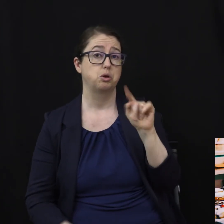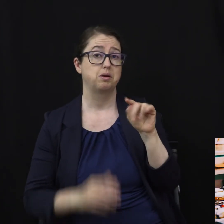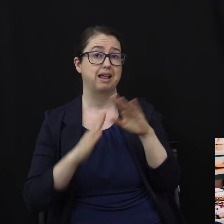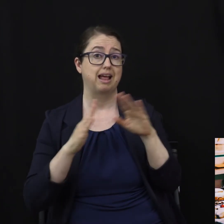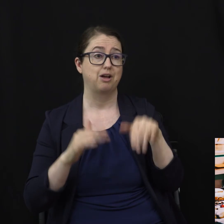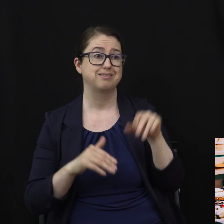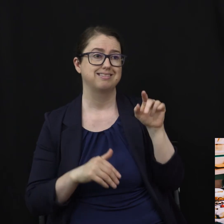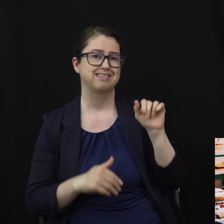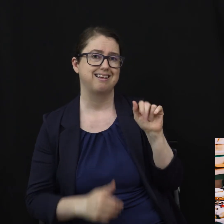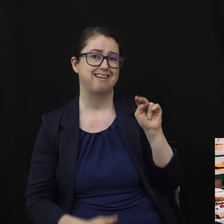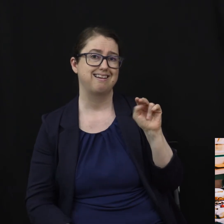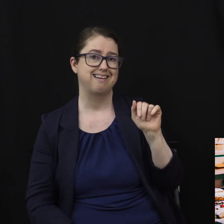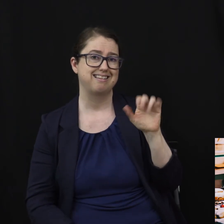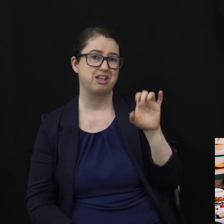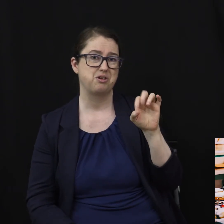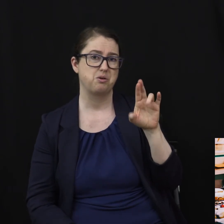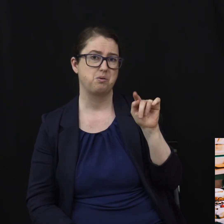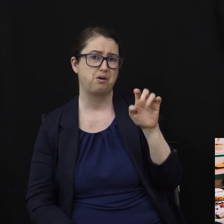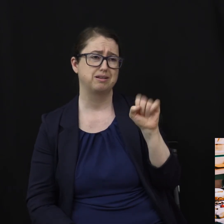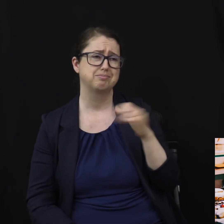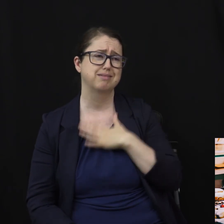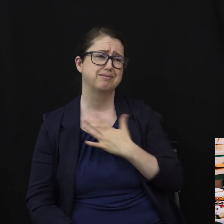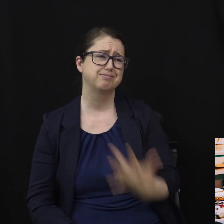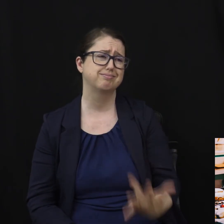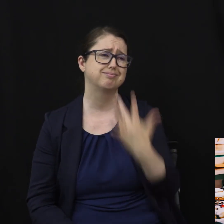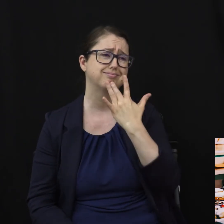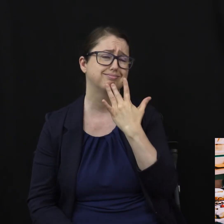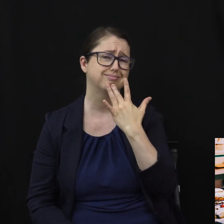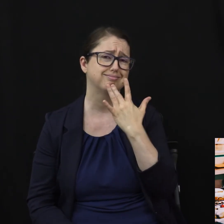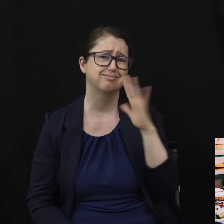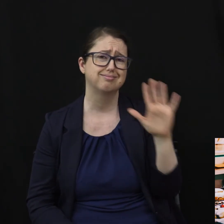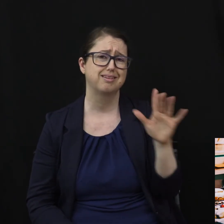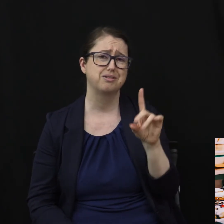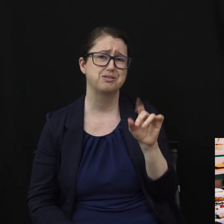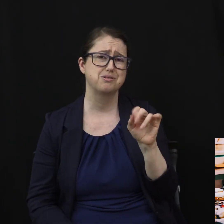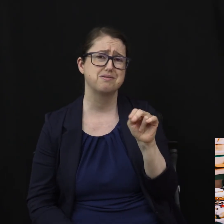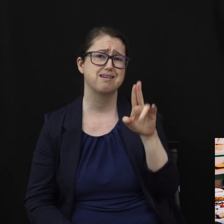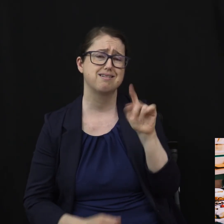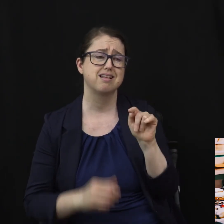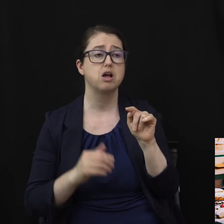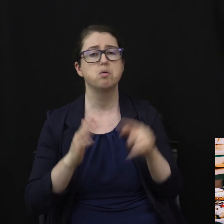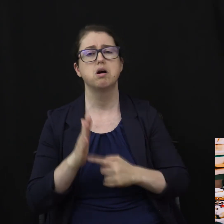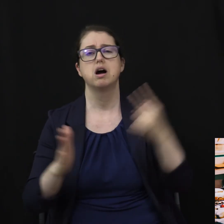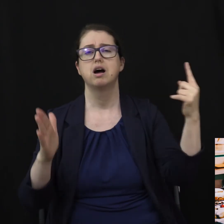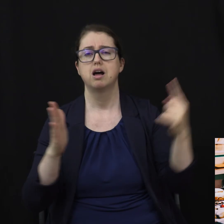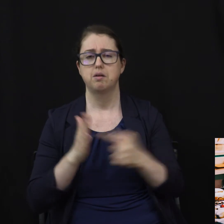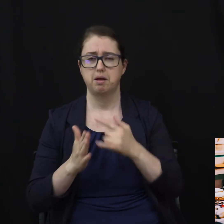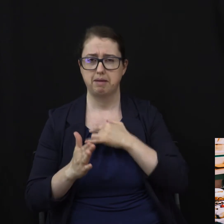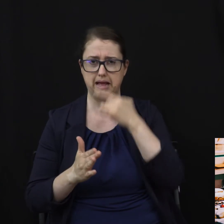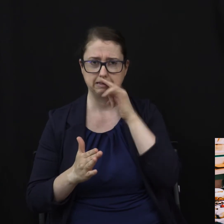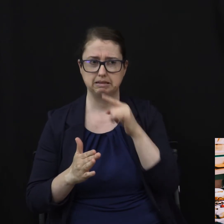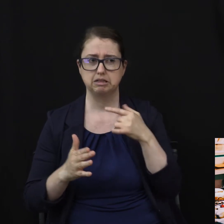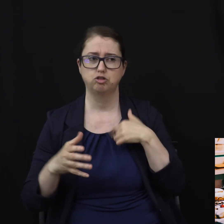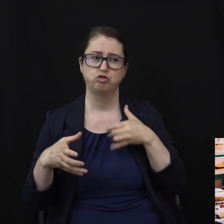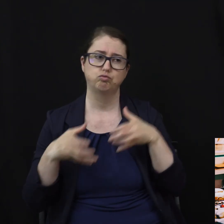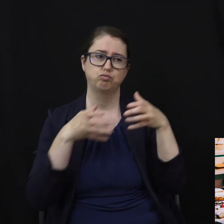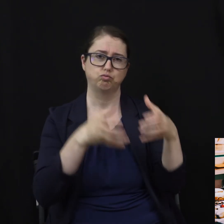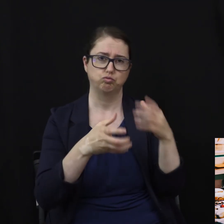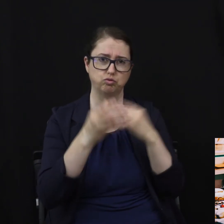favorite. And on occasions, I'll take my kids there to enjoy some baked goods. But while I'm there, I have to remind